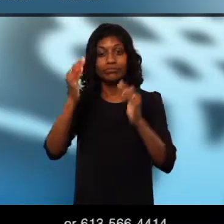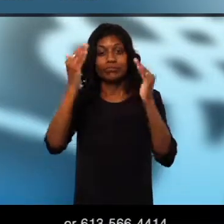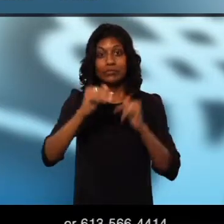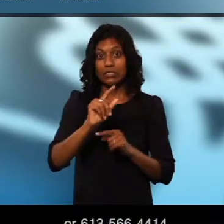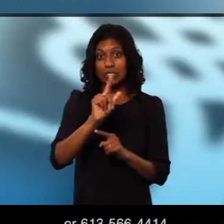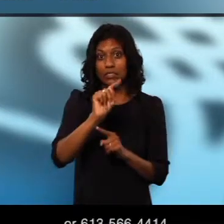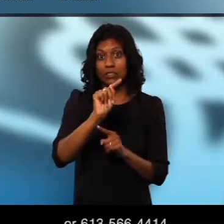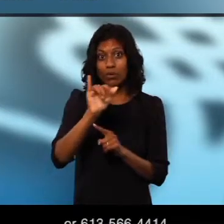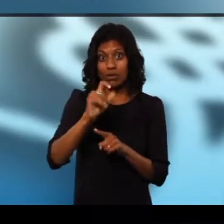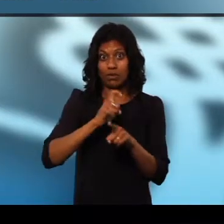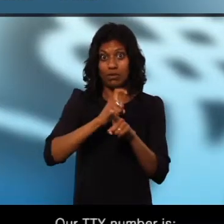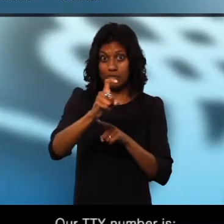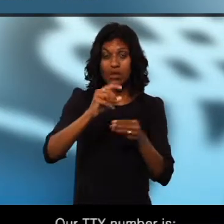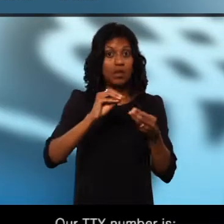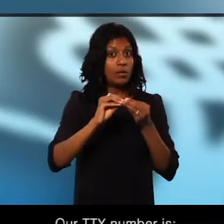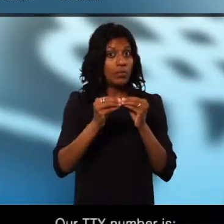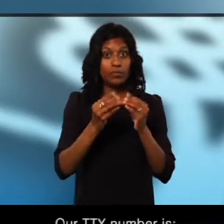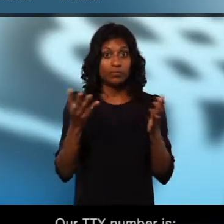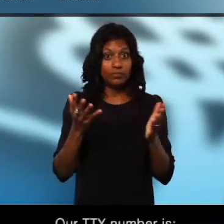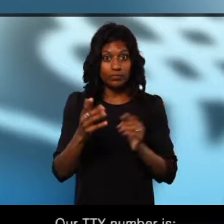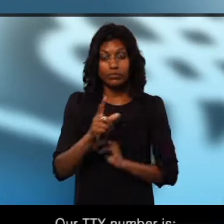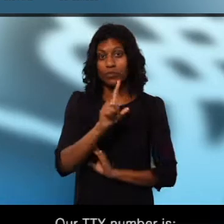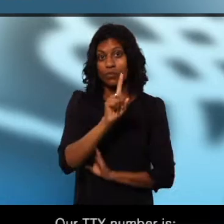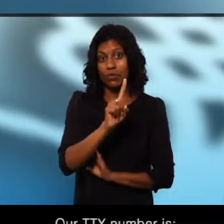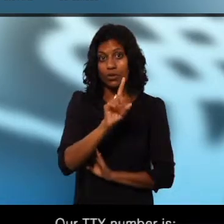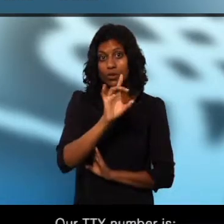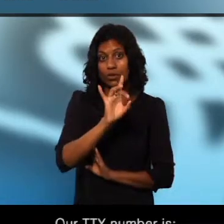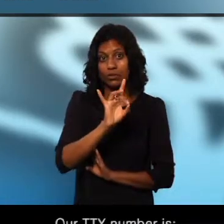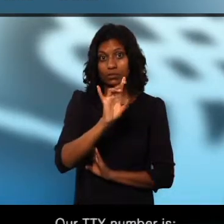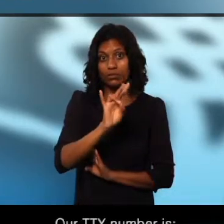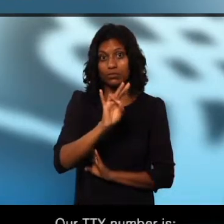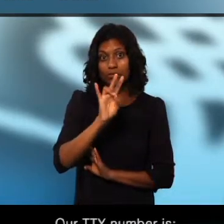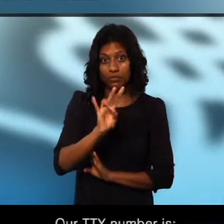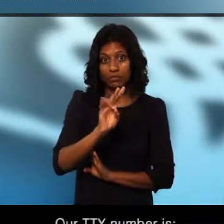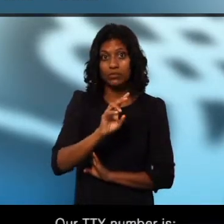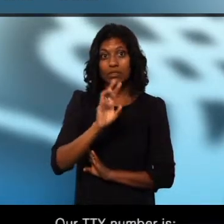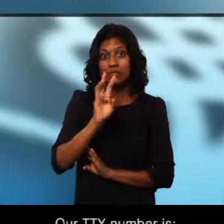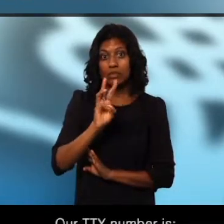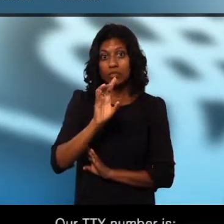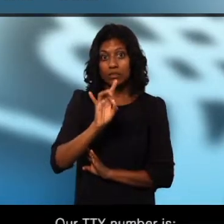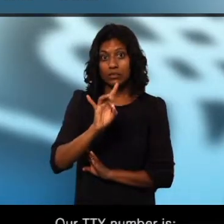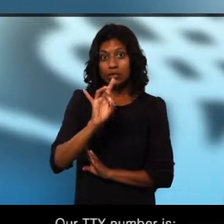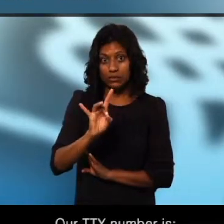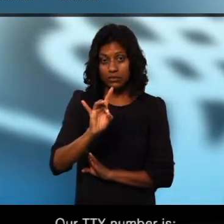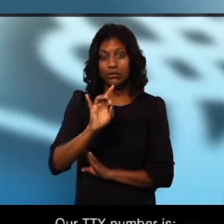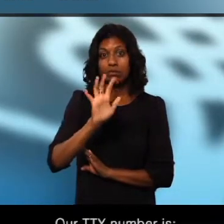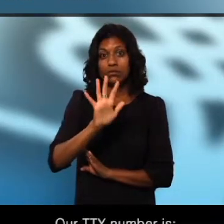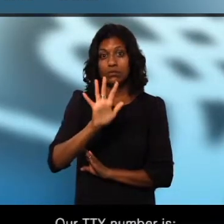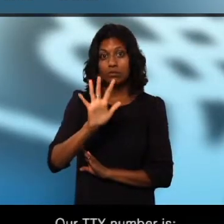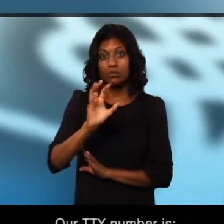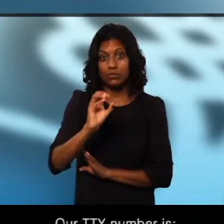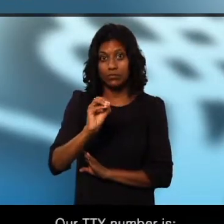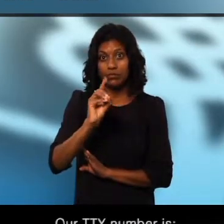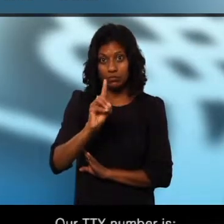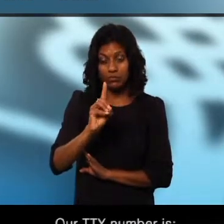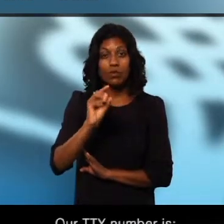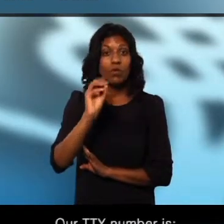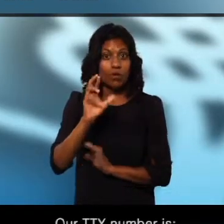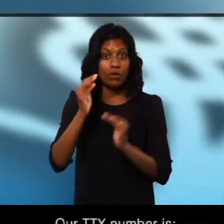Our TTY number is 1-877-688-5501